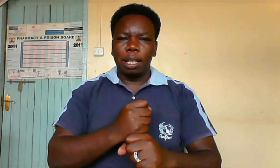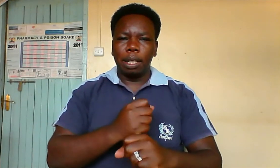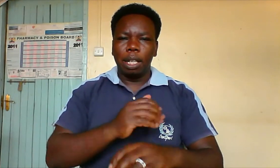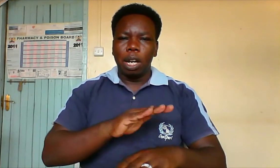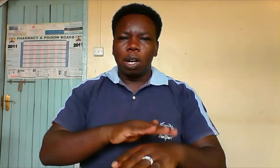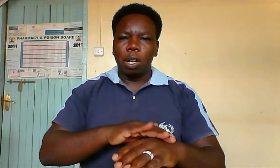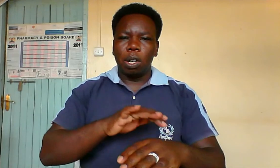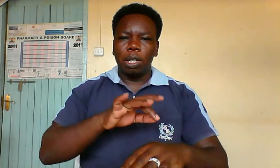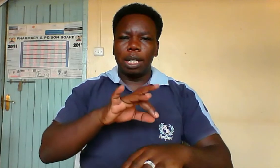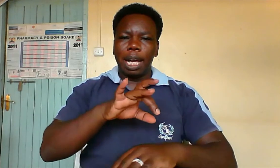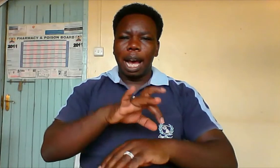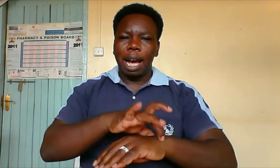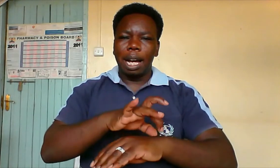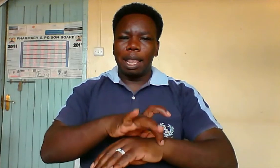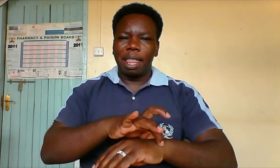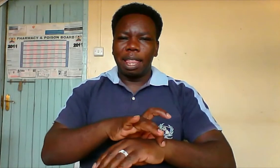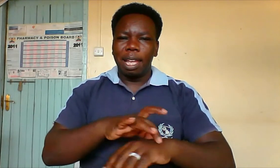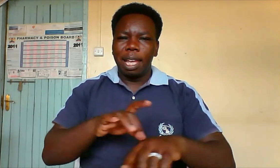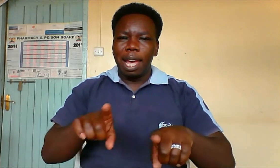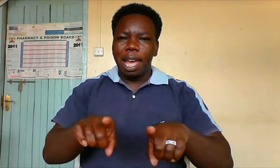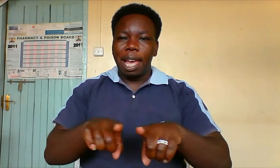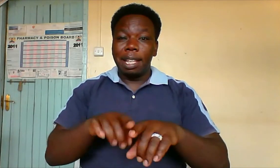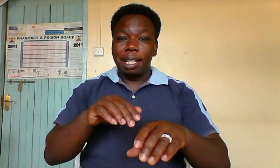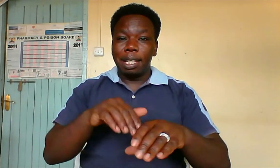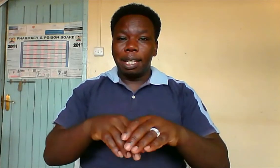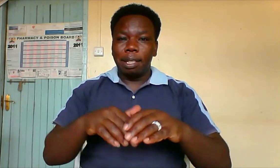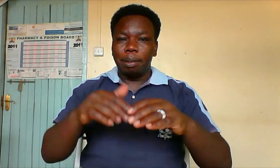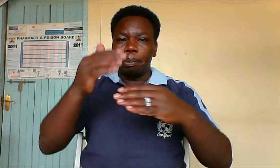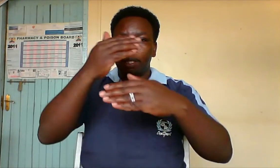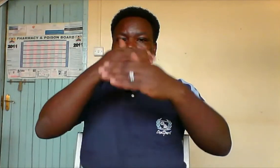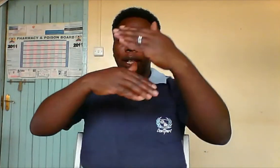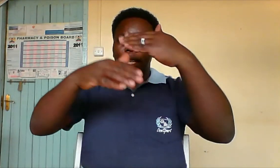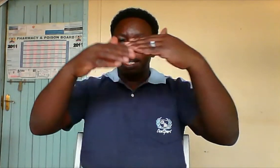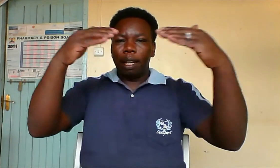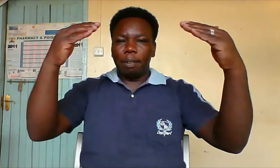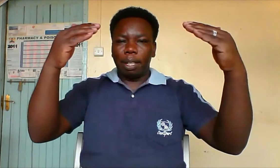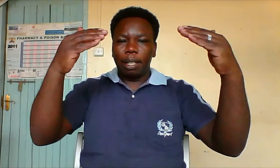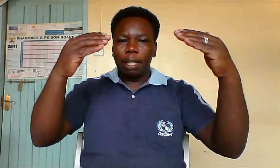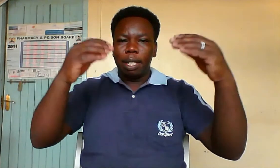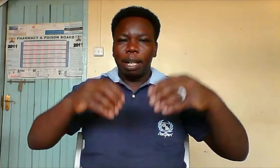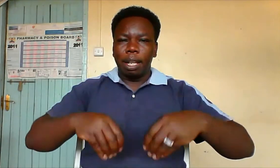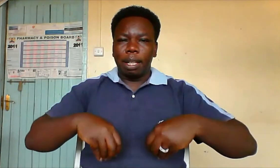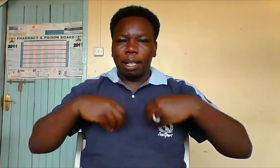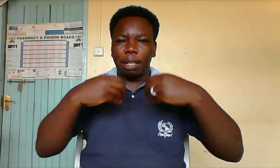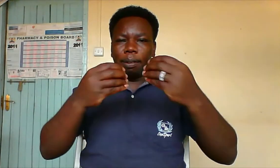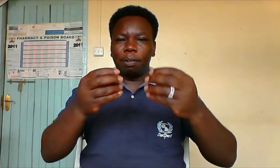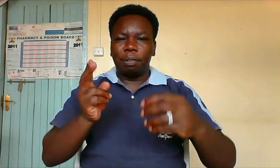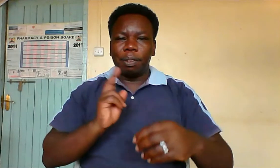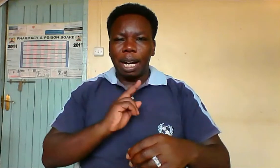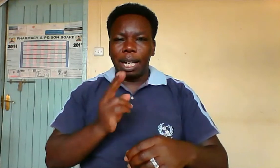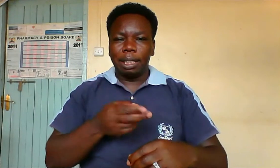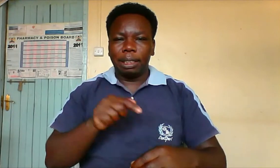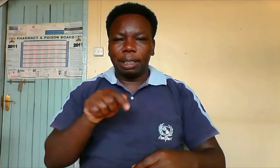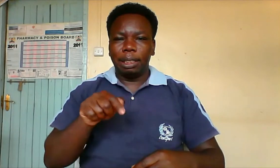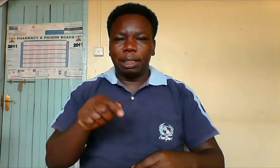on earth as in heaven kingdom us this